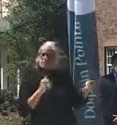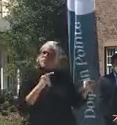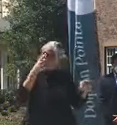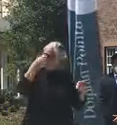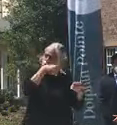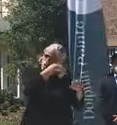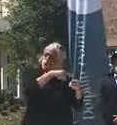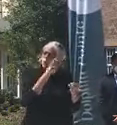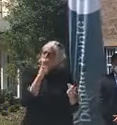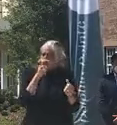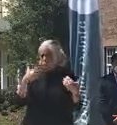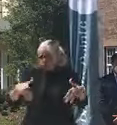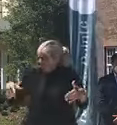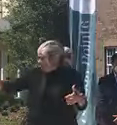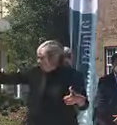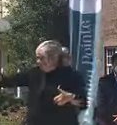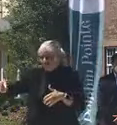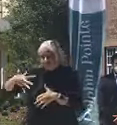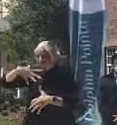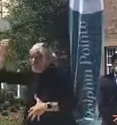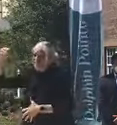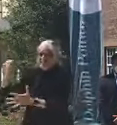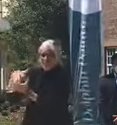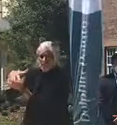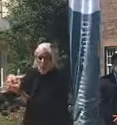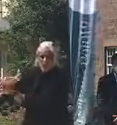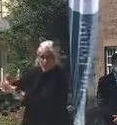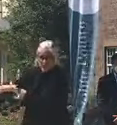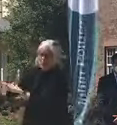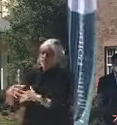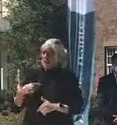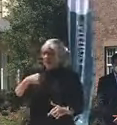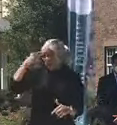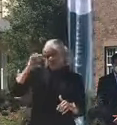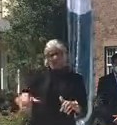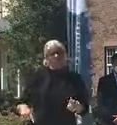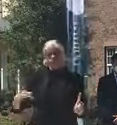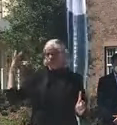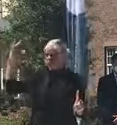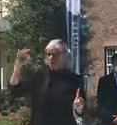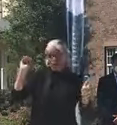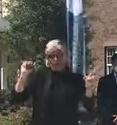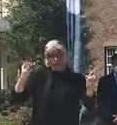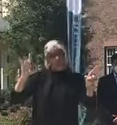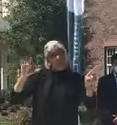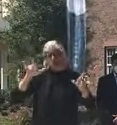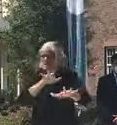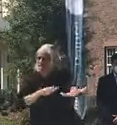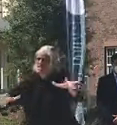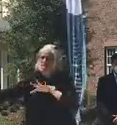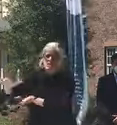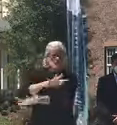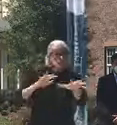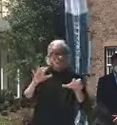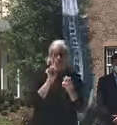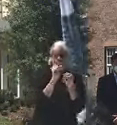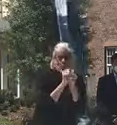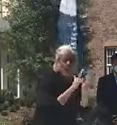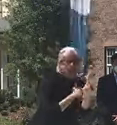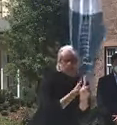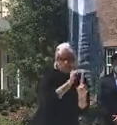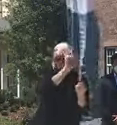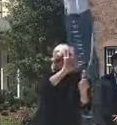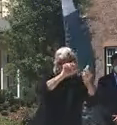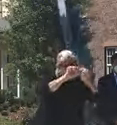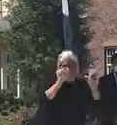society. Mary has also worked, and the good thing is, is she's worked so closely with all the hospital systems. She's worked